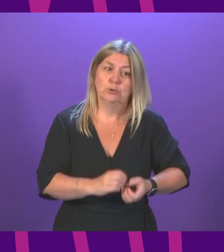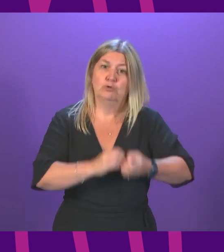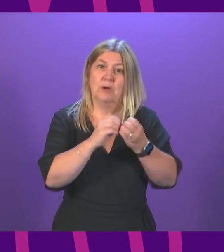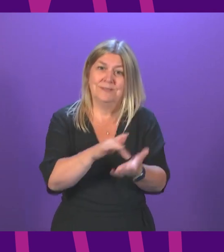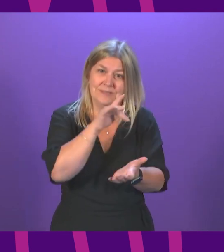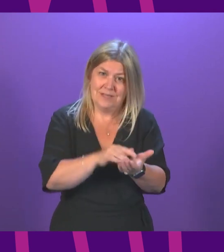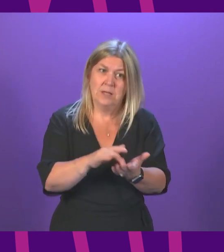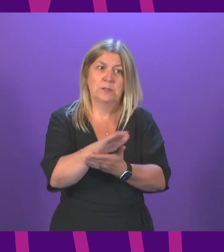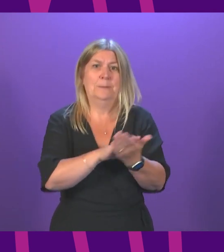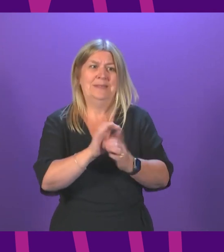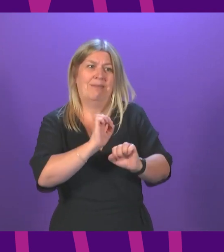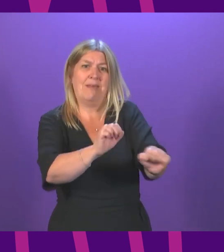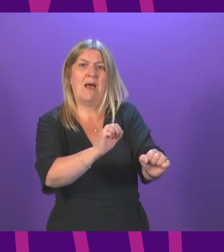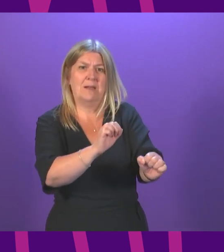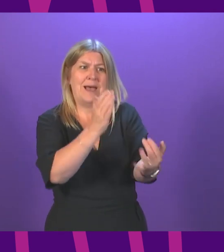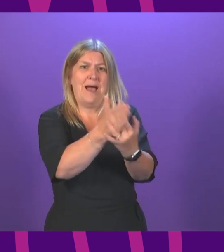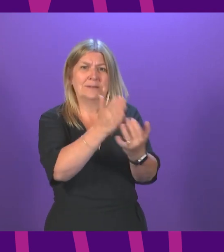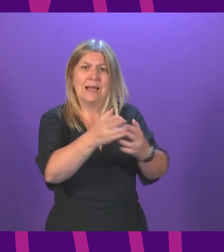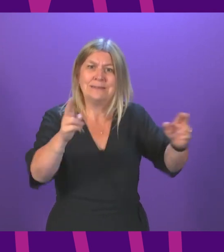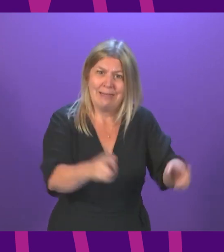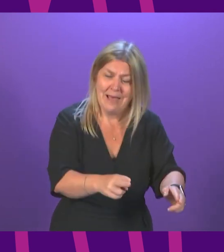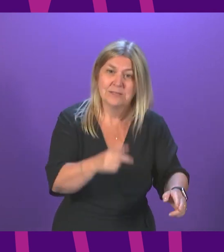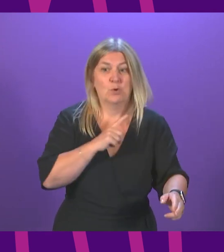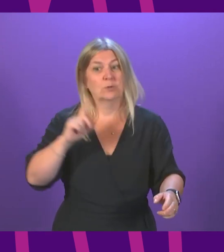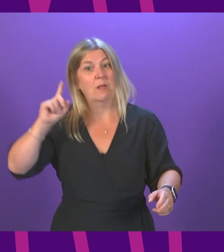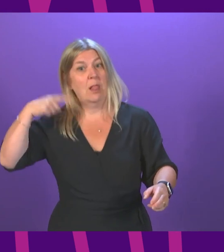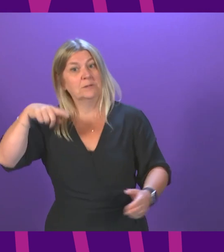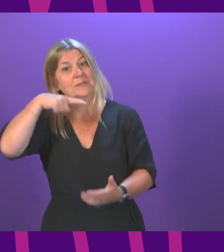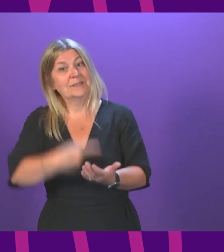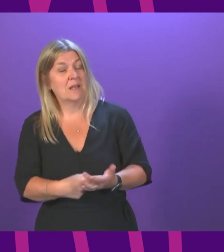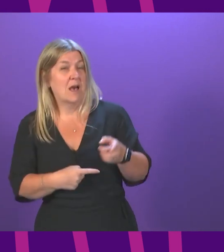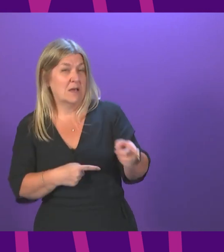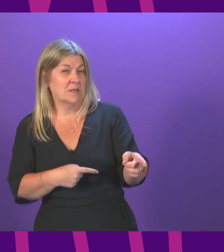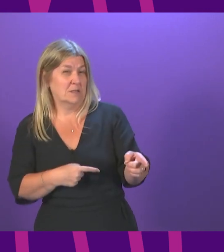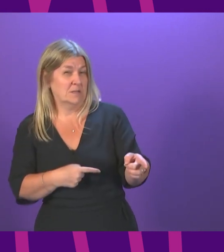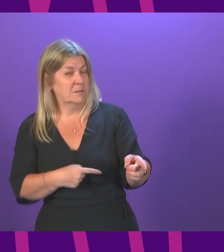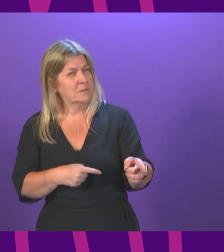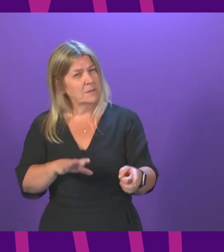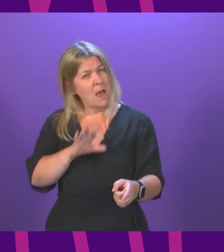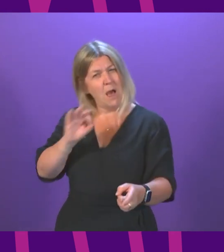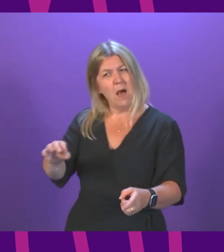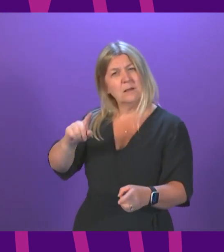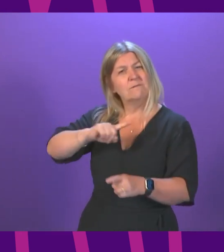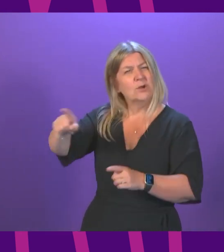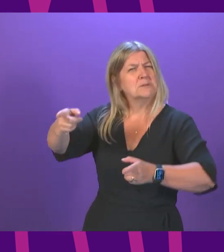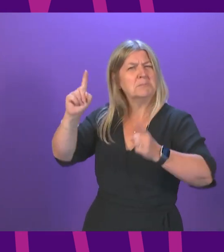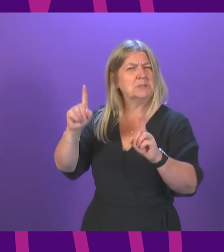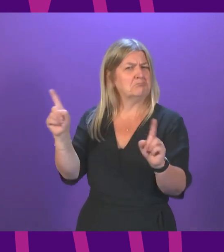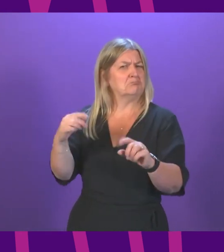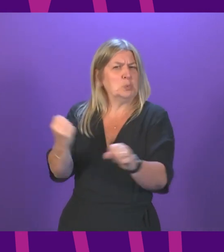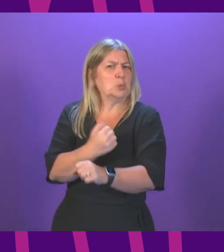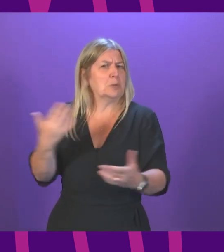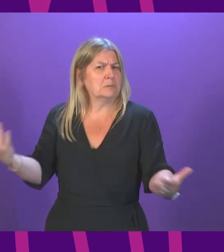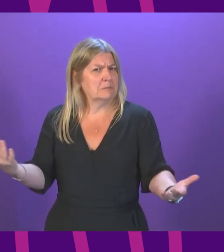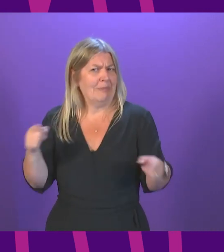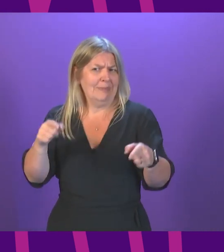to the studios as decisions over that access will be made from London. Can I ask the First Minister what representation the government has made to the BBC about this proposal